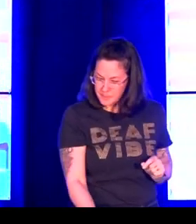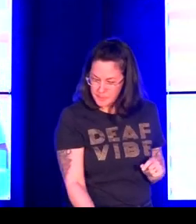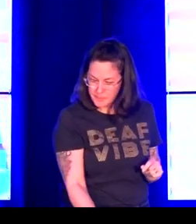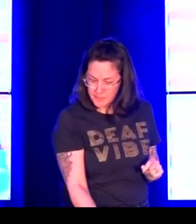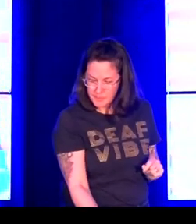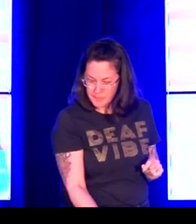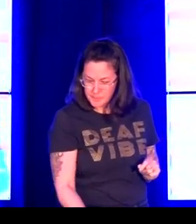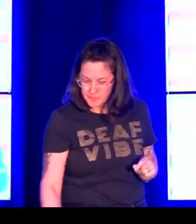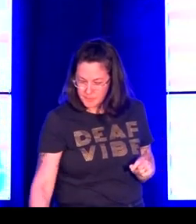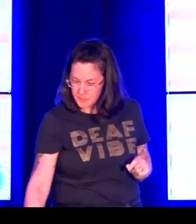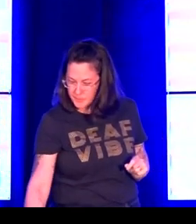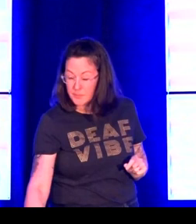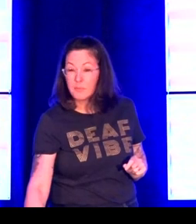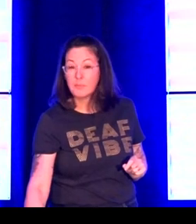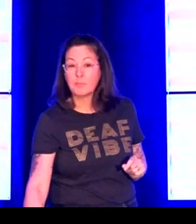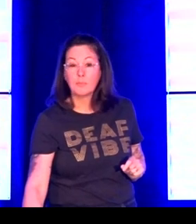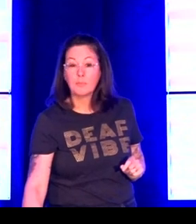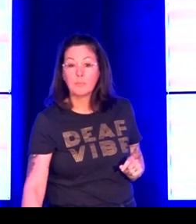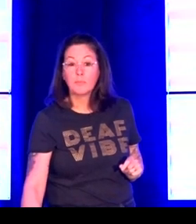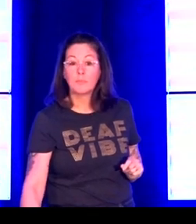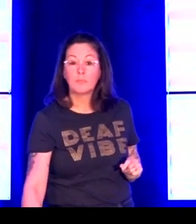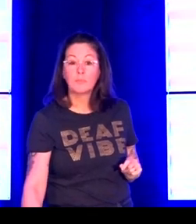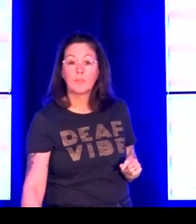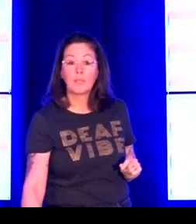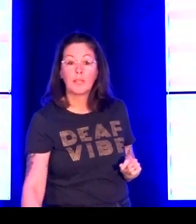about the categories not being fixed.